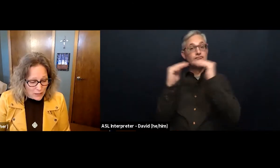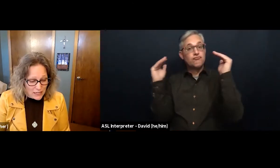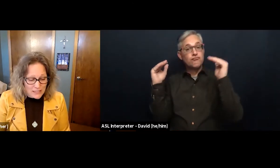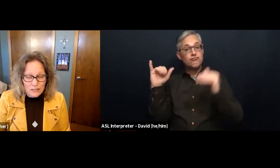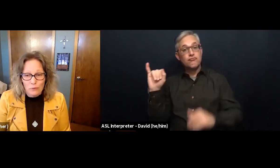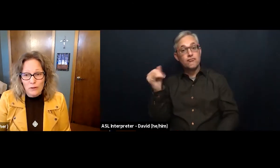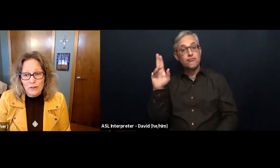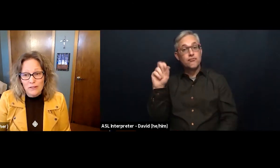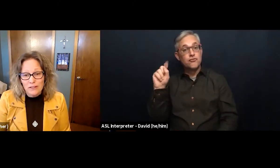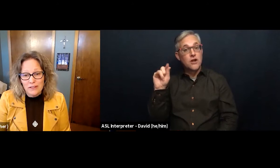ways in the world.